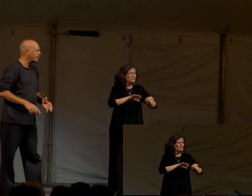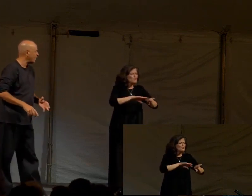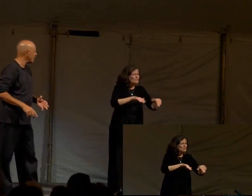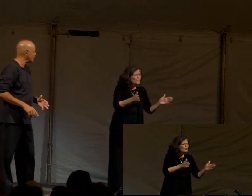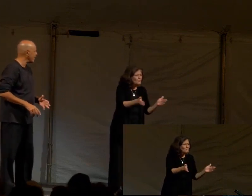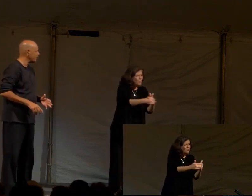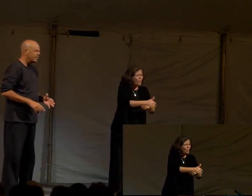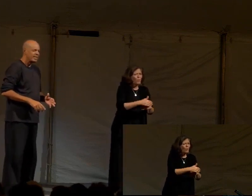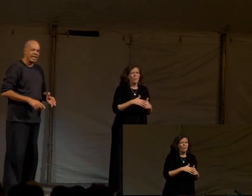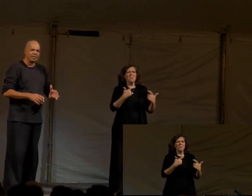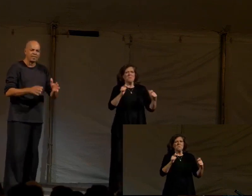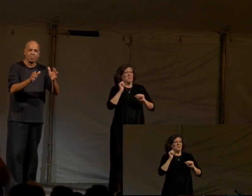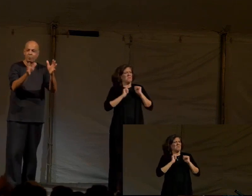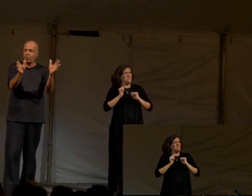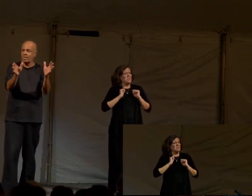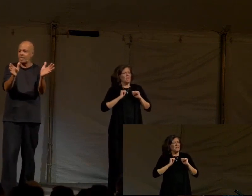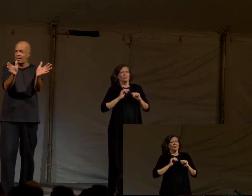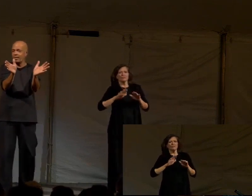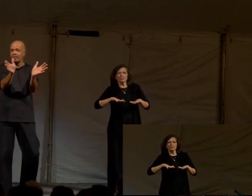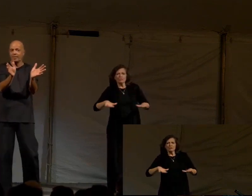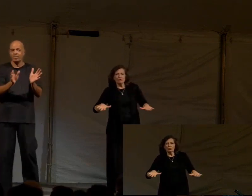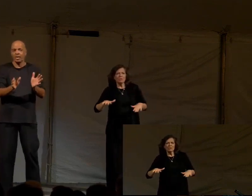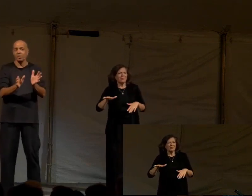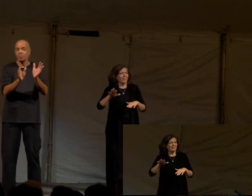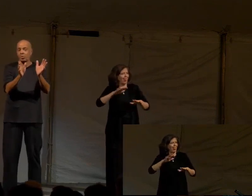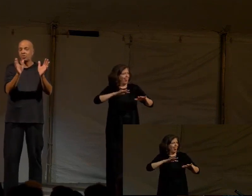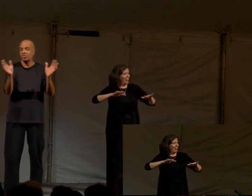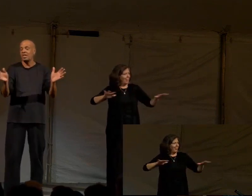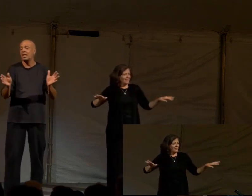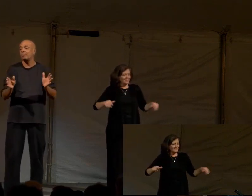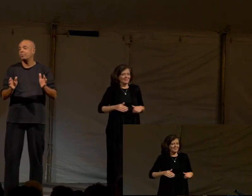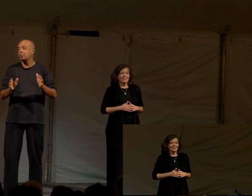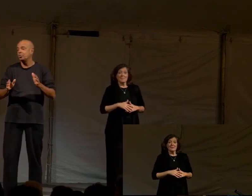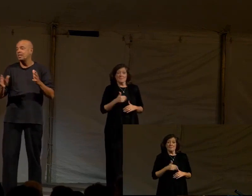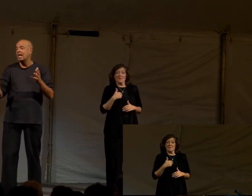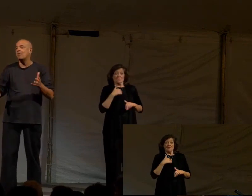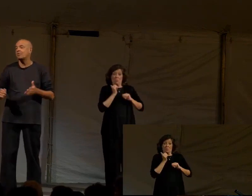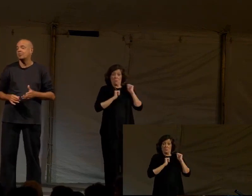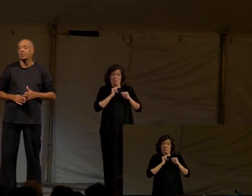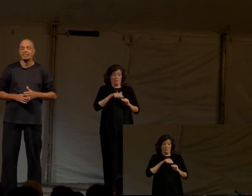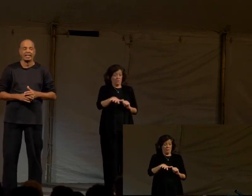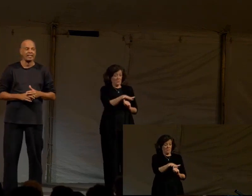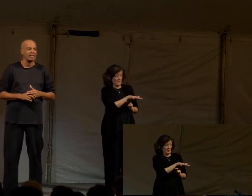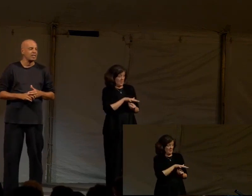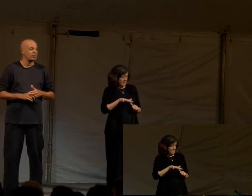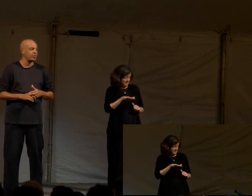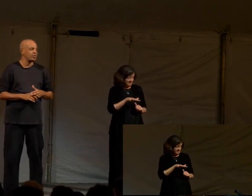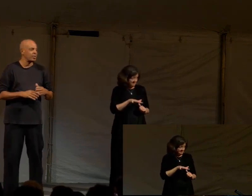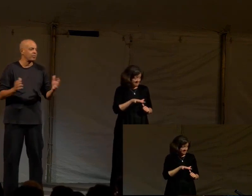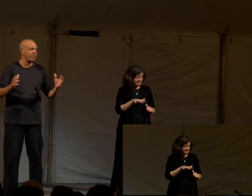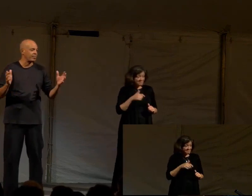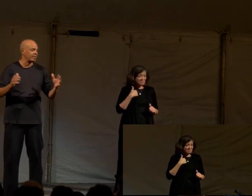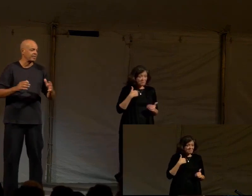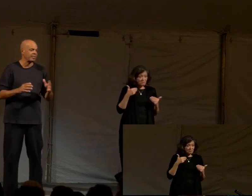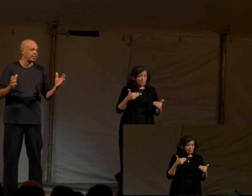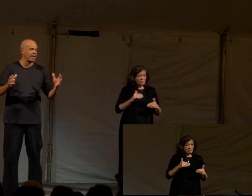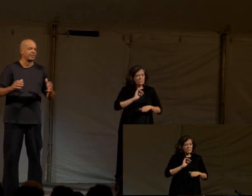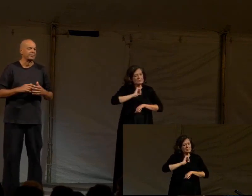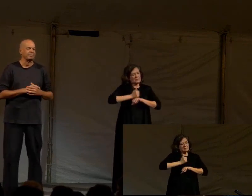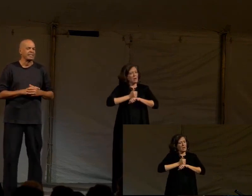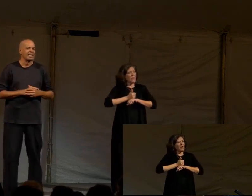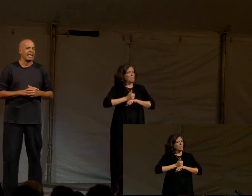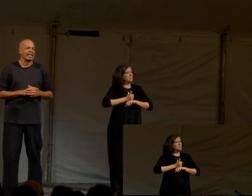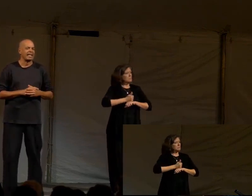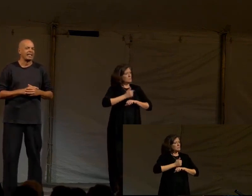area. And there was a performing area where I was supposed to set up to do an hour of storytelling for a summer family, summer